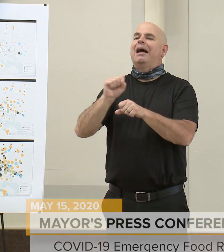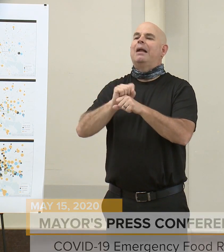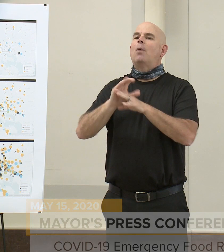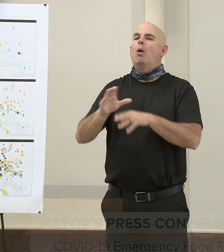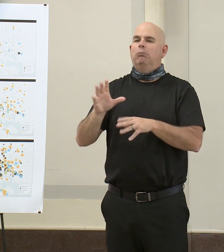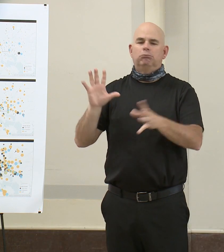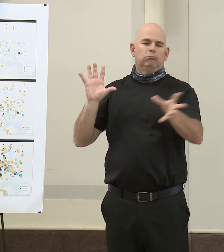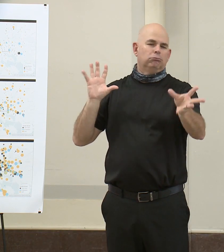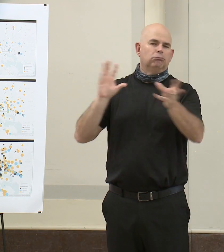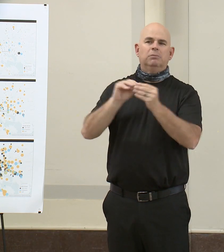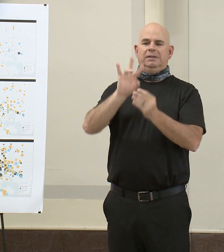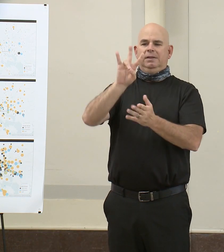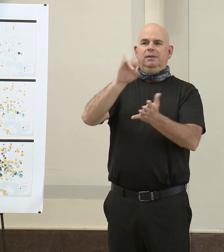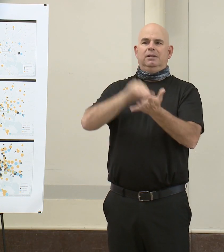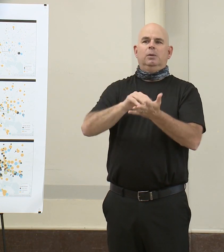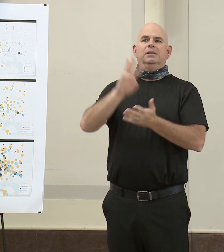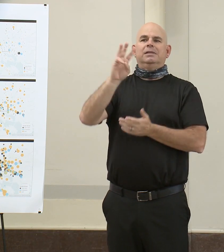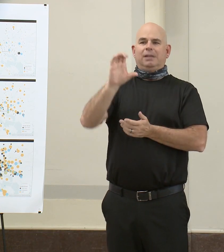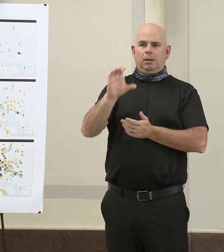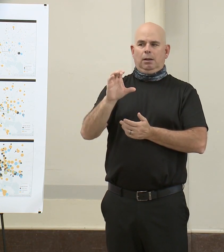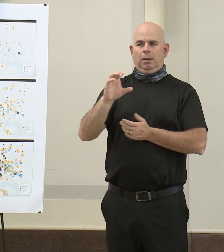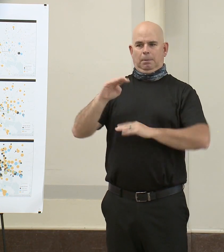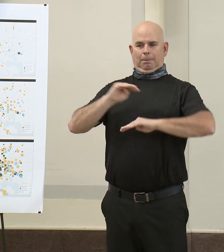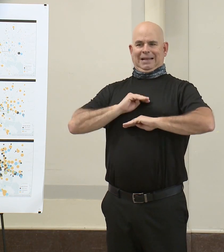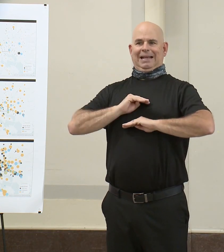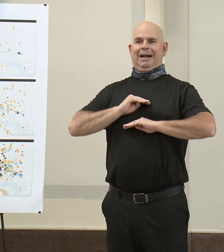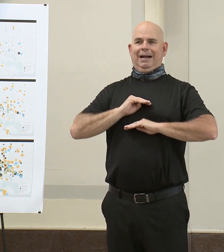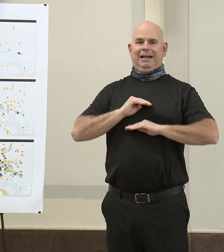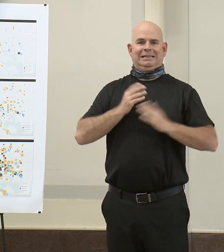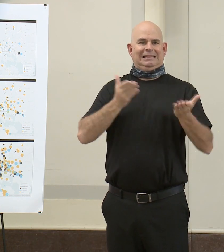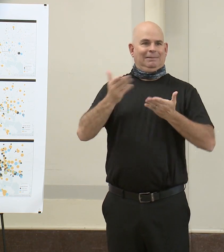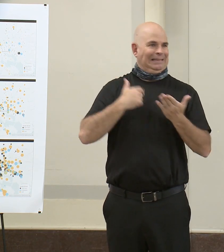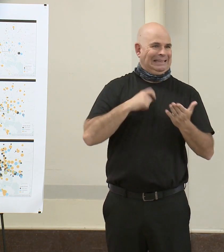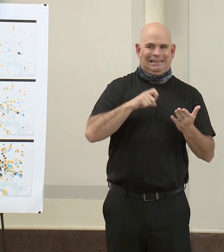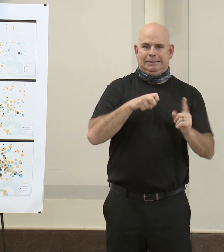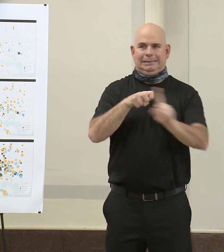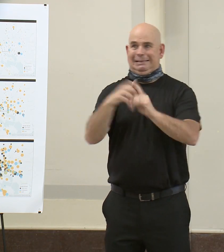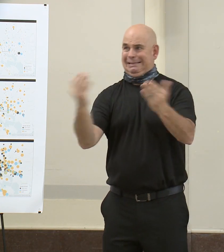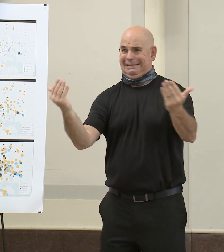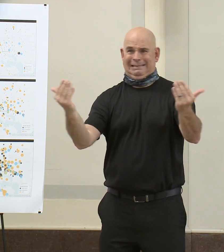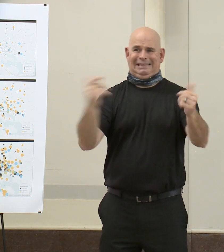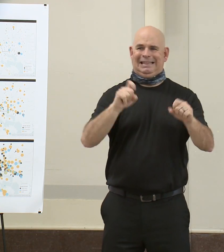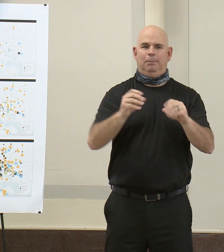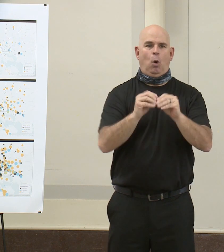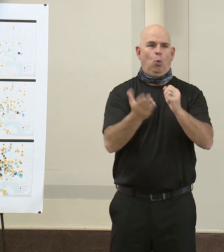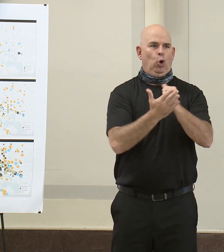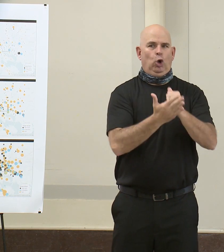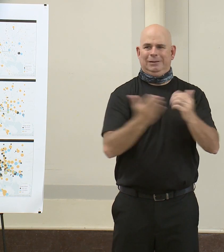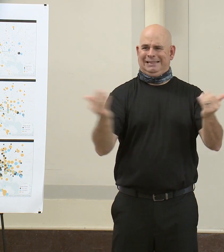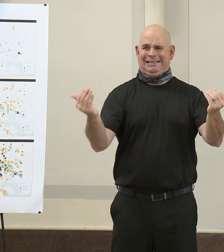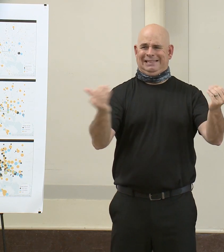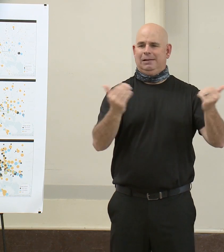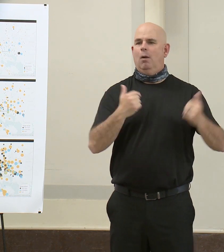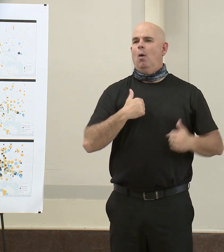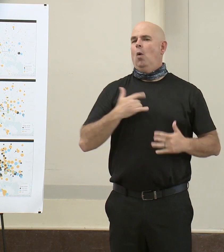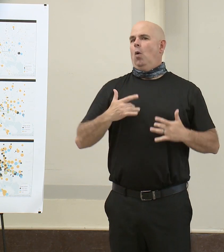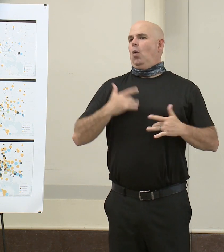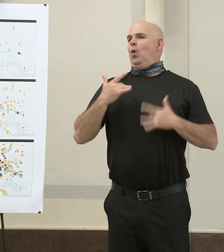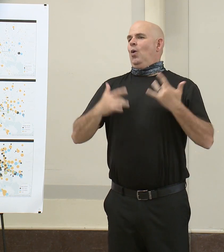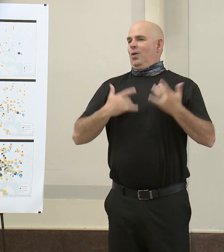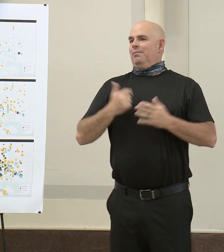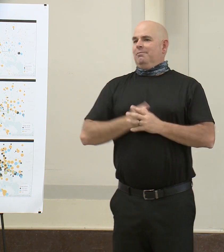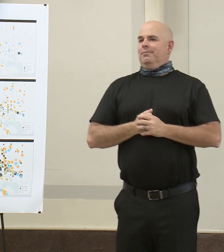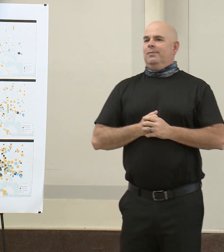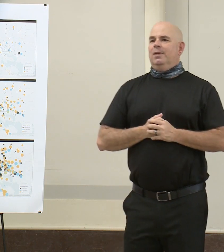to meet the growing delivery demand. I am happy to say that we have with us here today the site